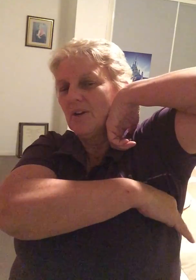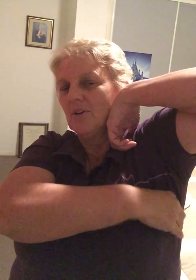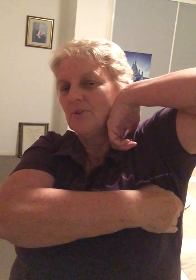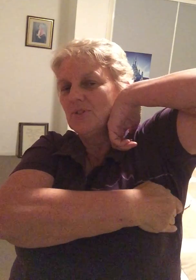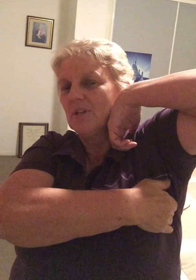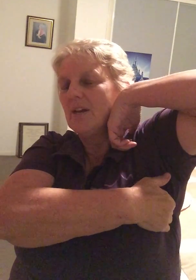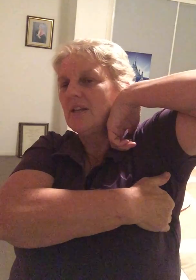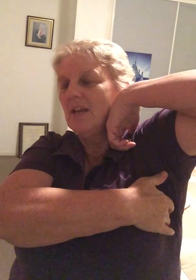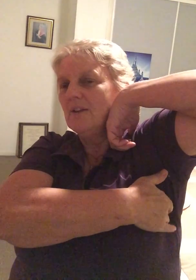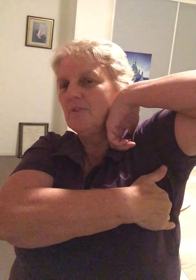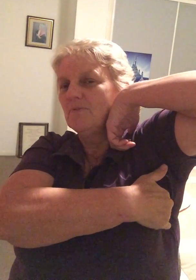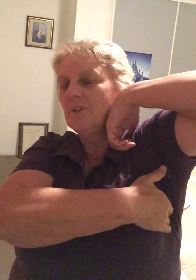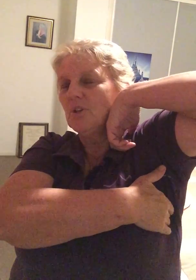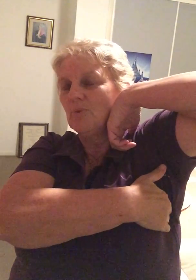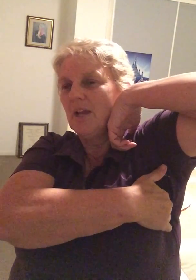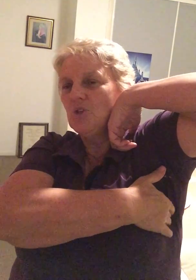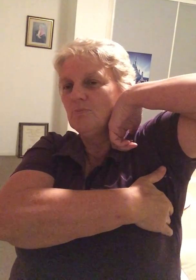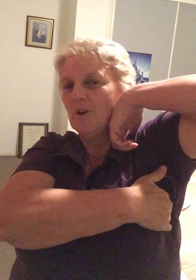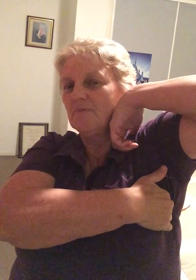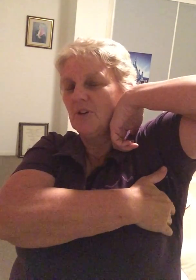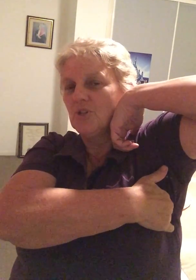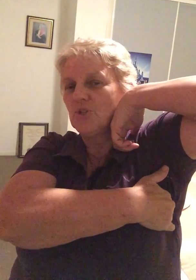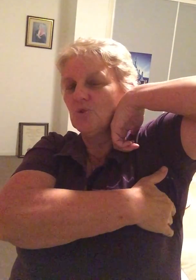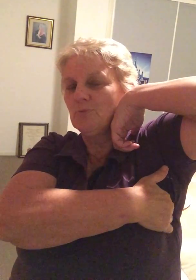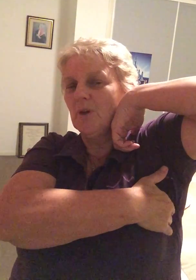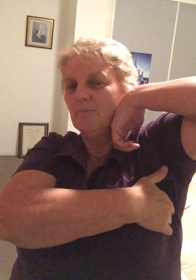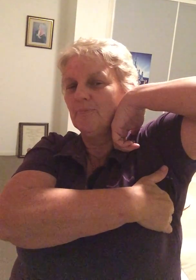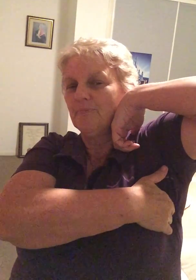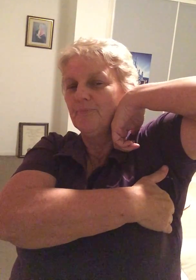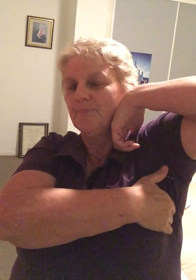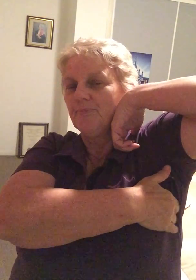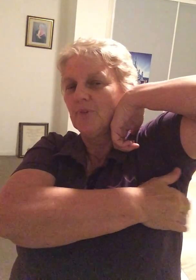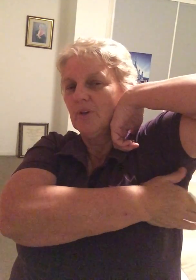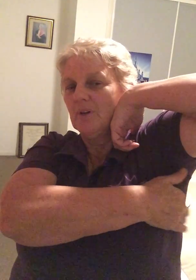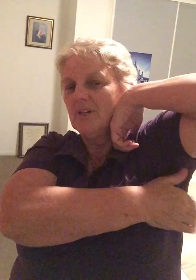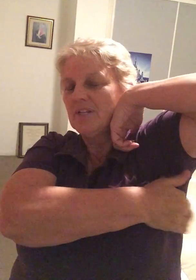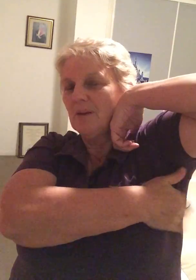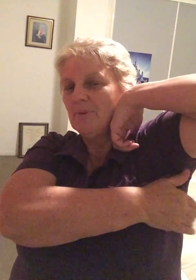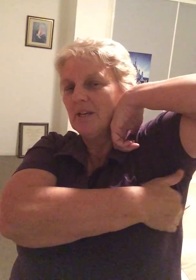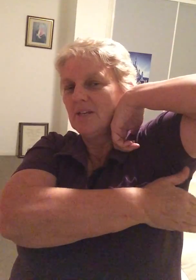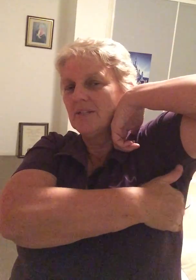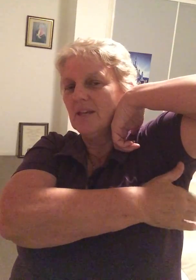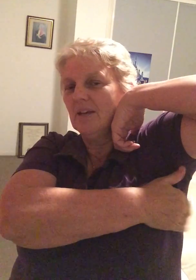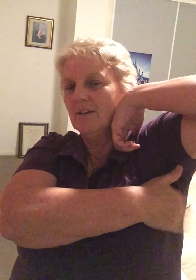goes and again if you feel around you might find a sore spot and tapping under there